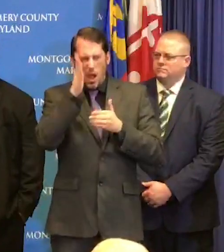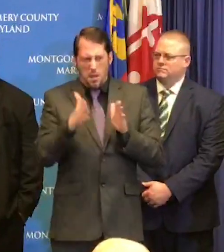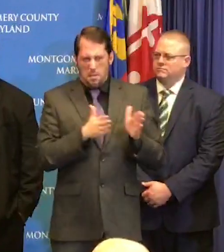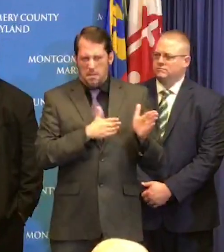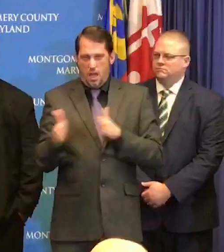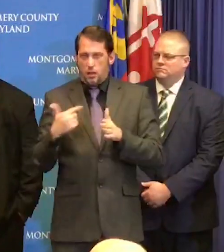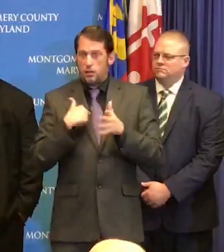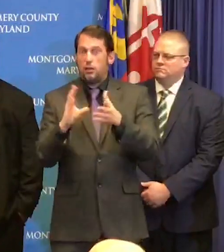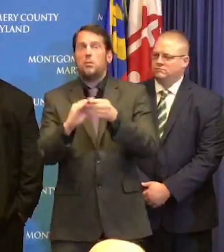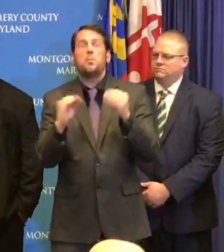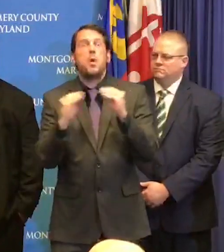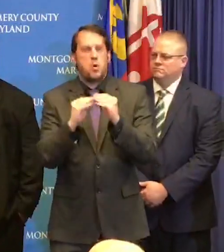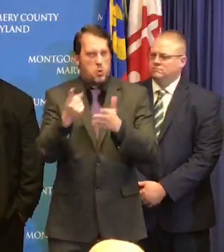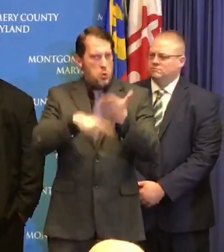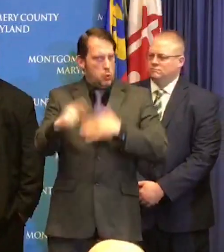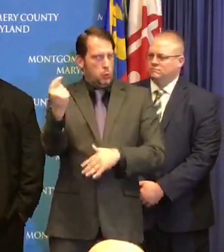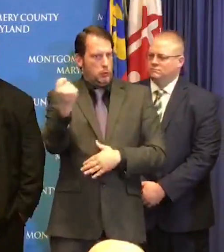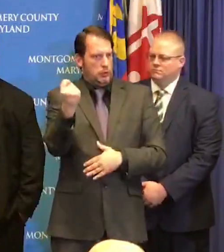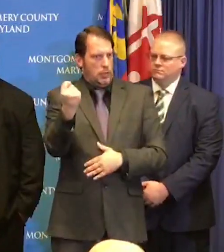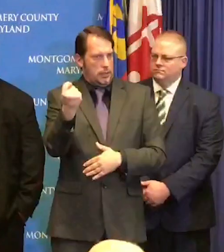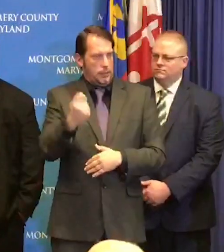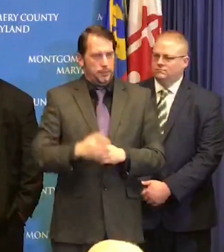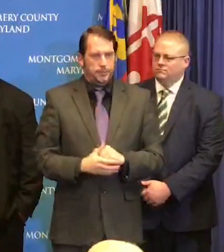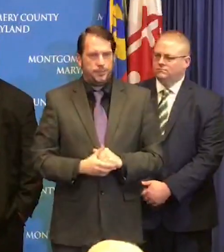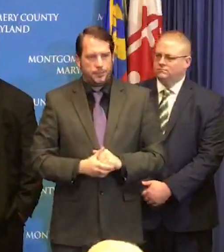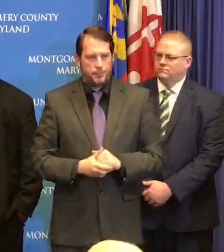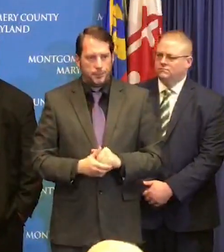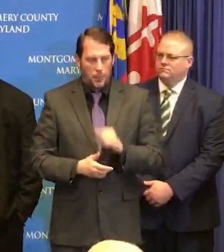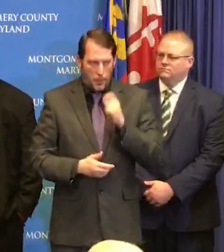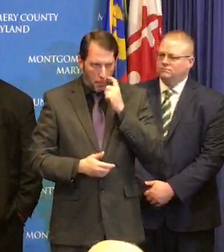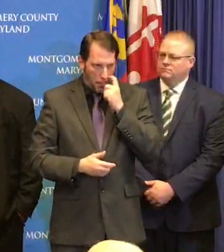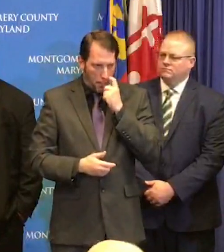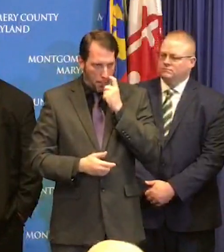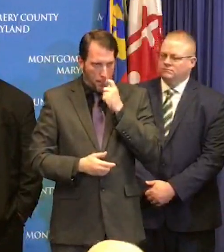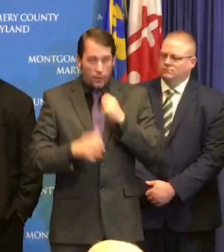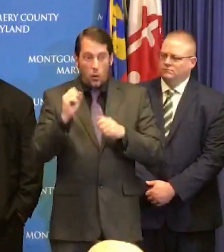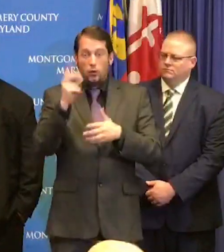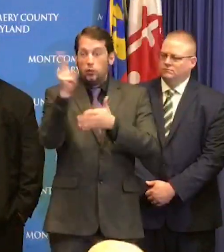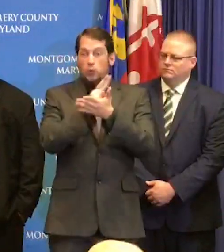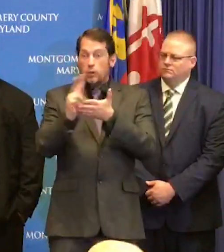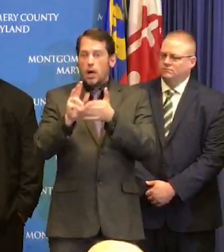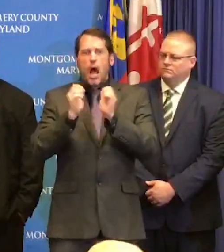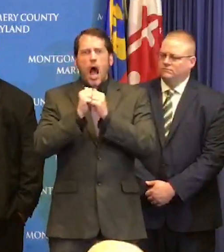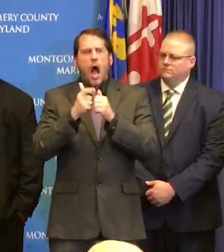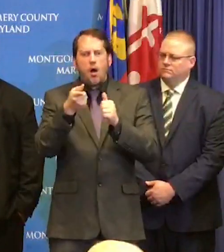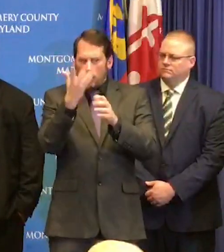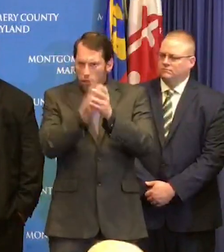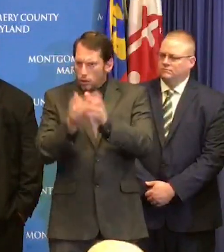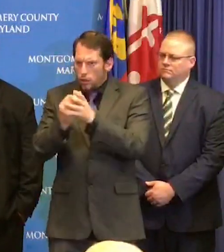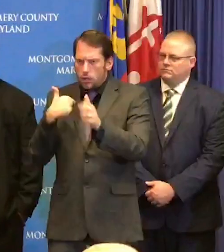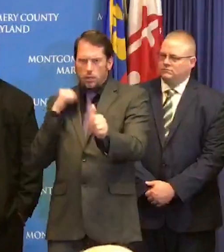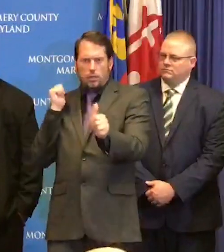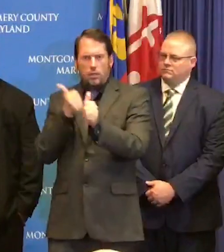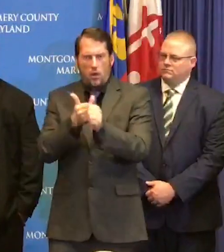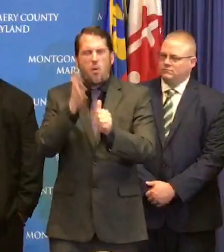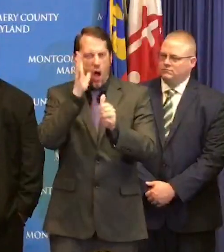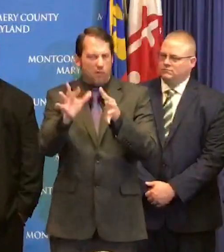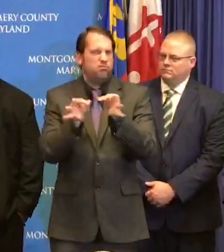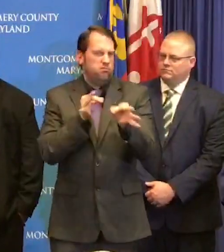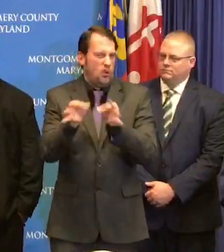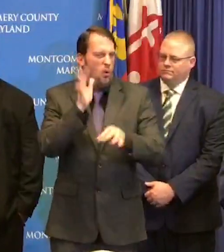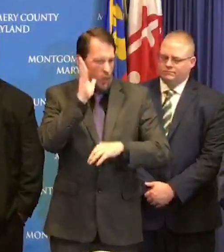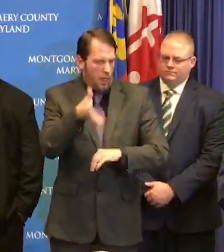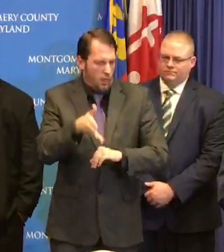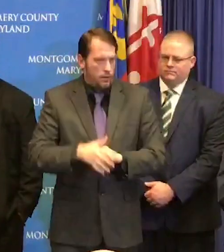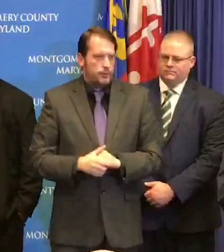utilize makeup days for the two-week period that our students are not in school we're also going to continue to focus on communication